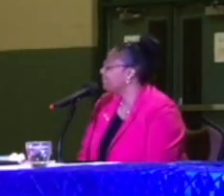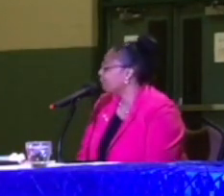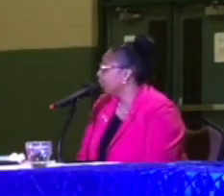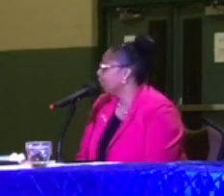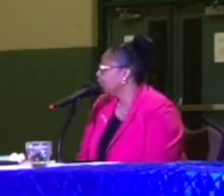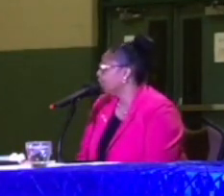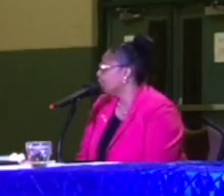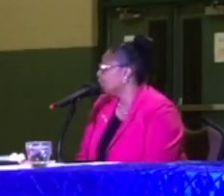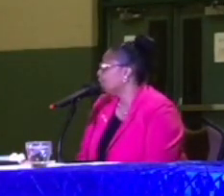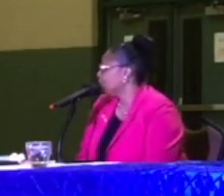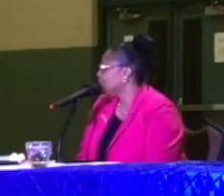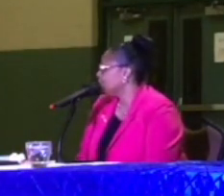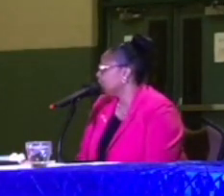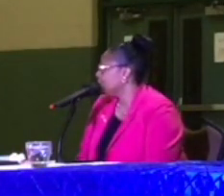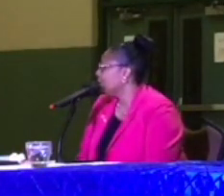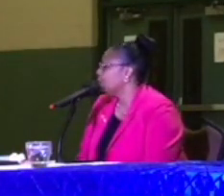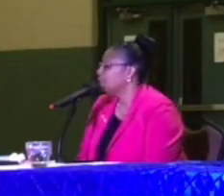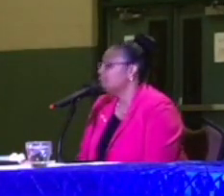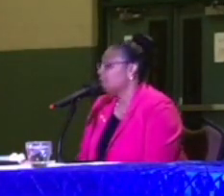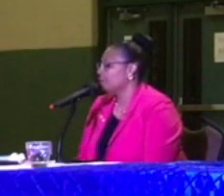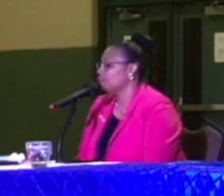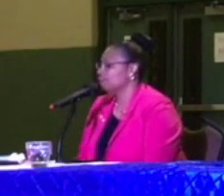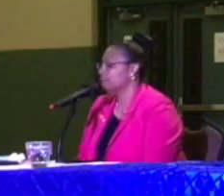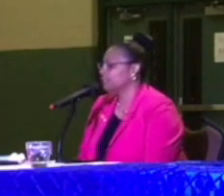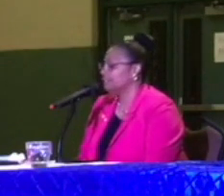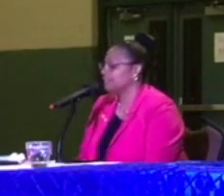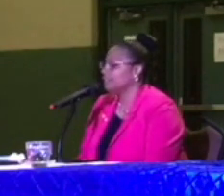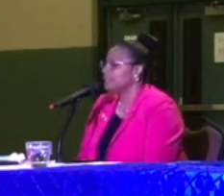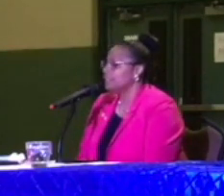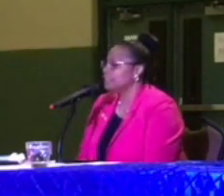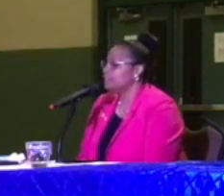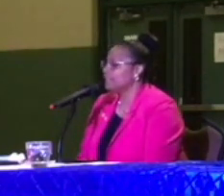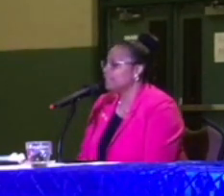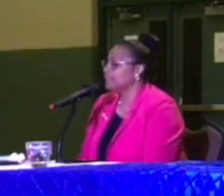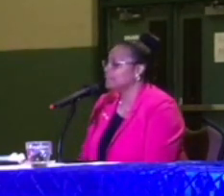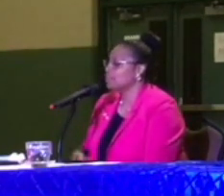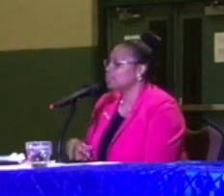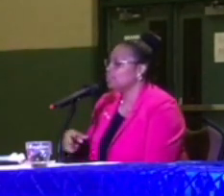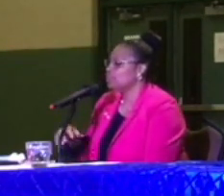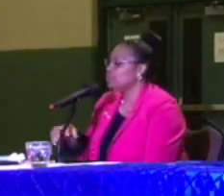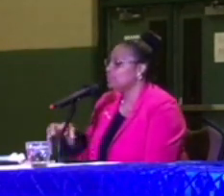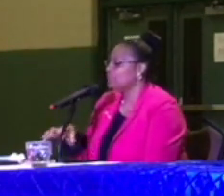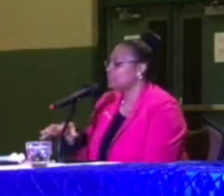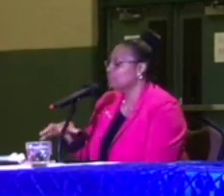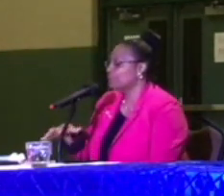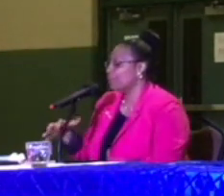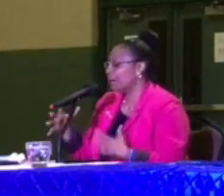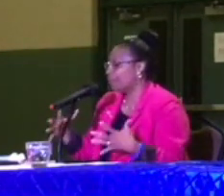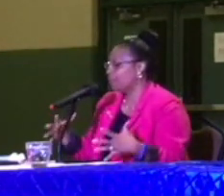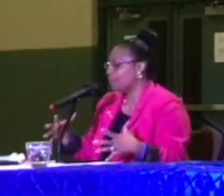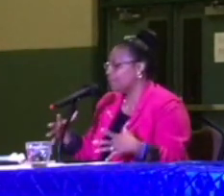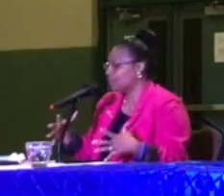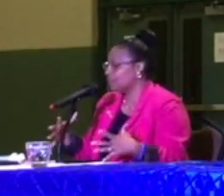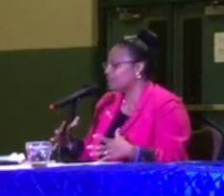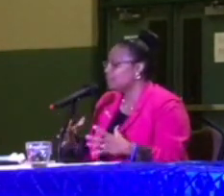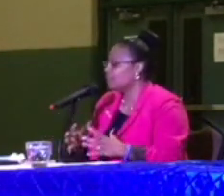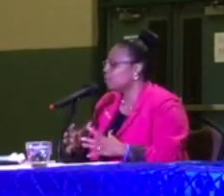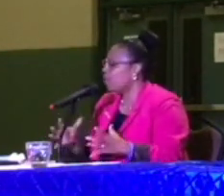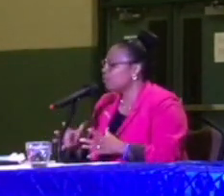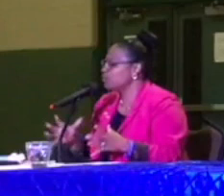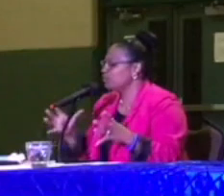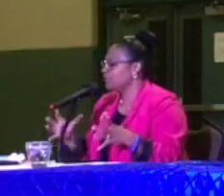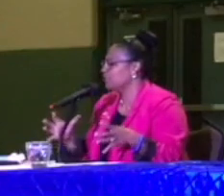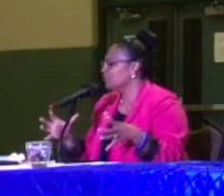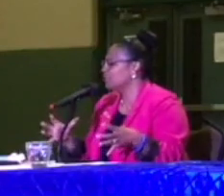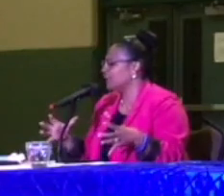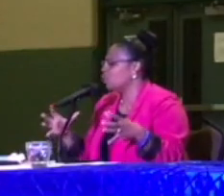Yes, I believe that there should be a limit. And the reason why there should be a limit is because you need to look at population, but